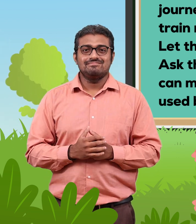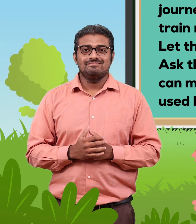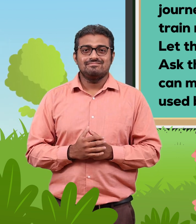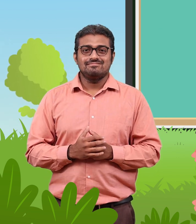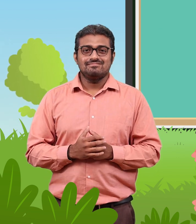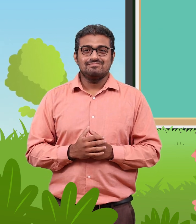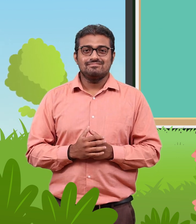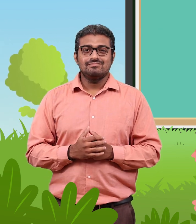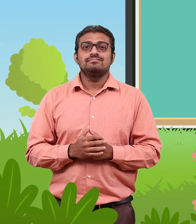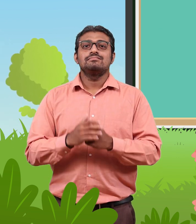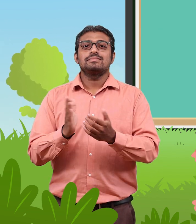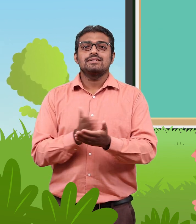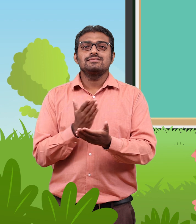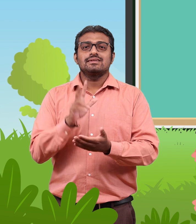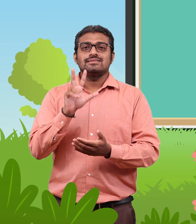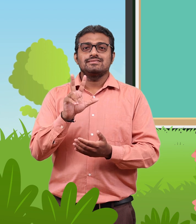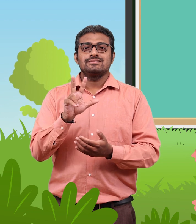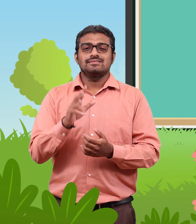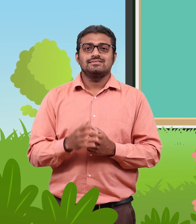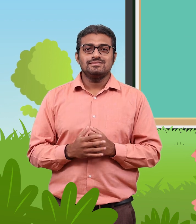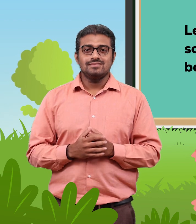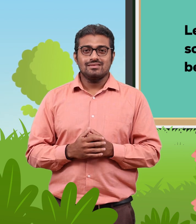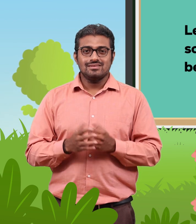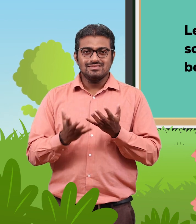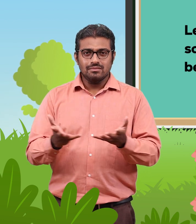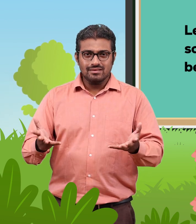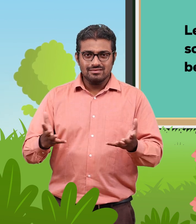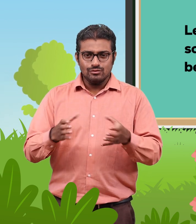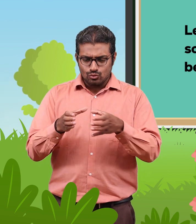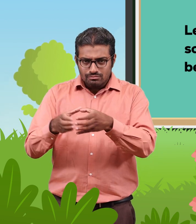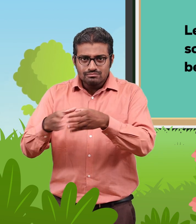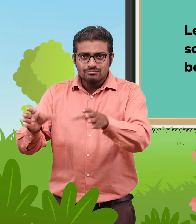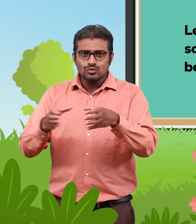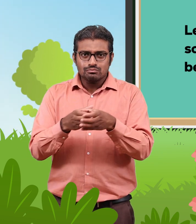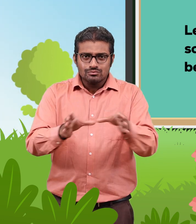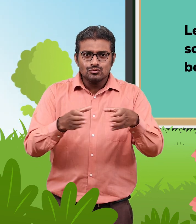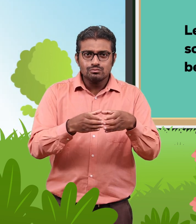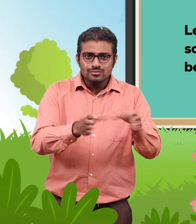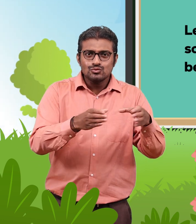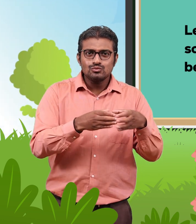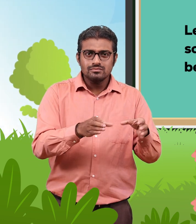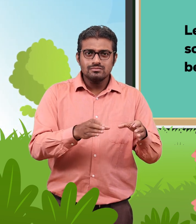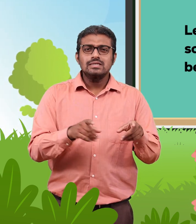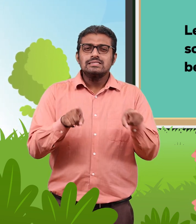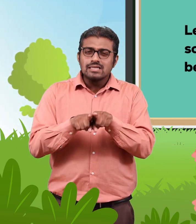On page number 8, let the children do similar activities of sorting with